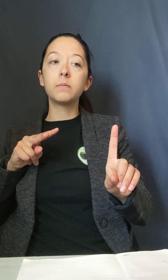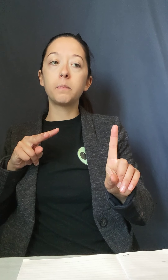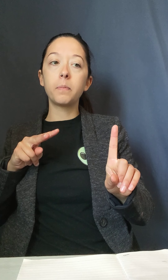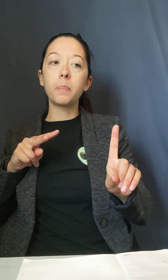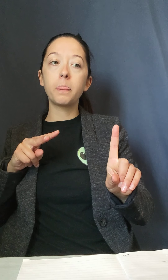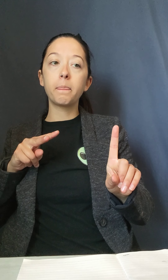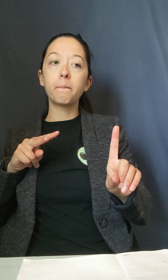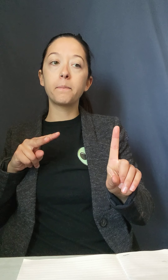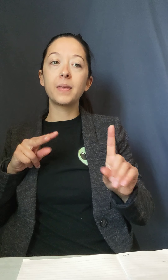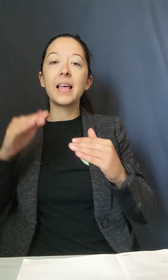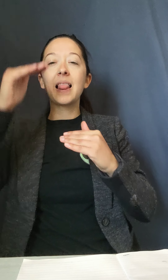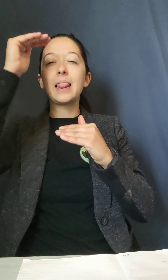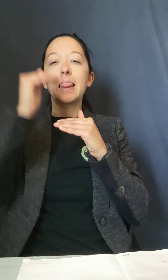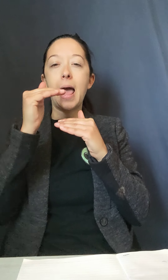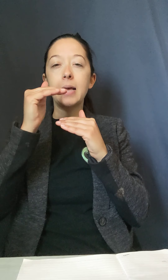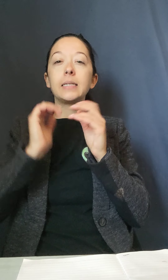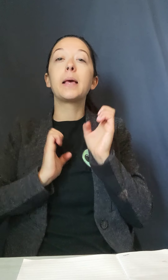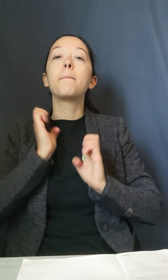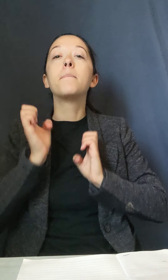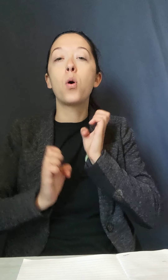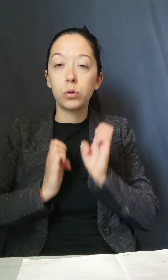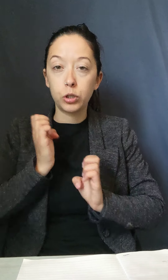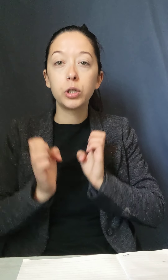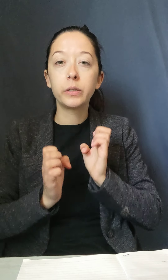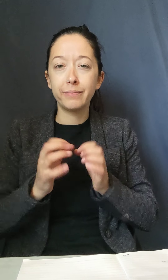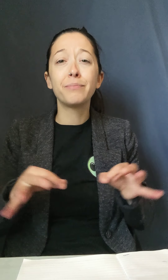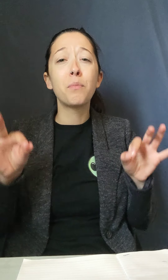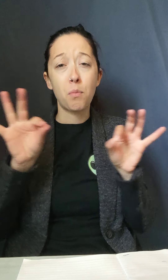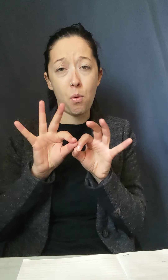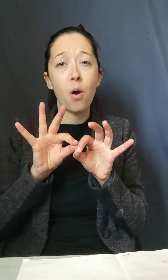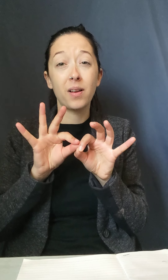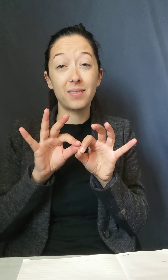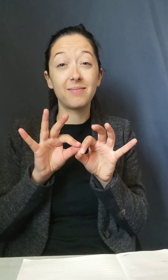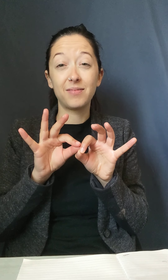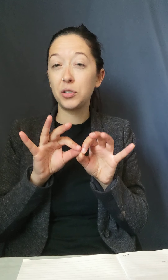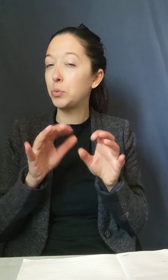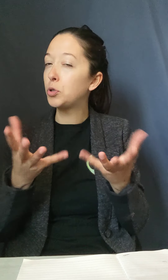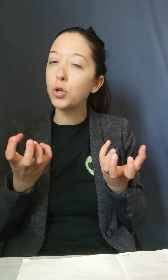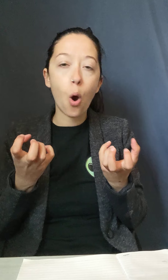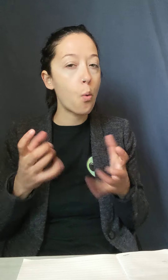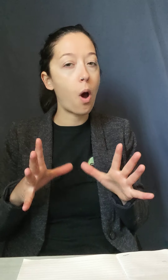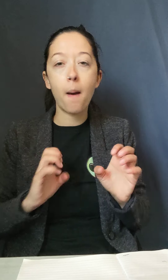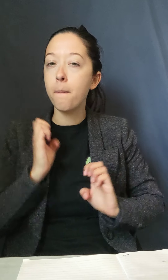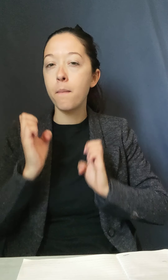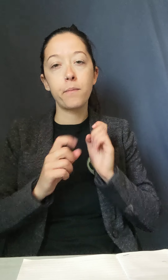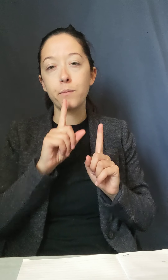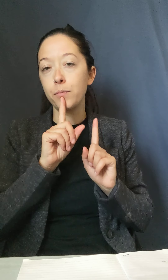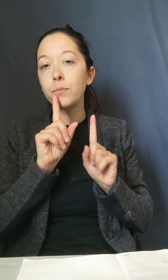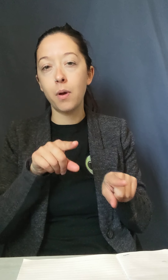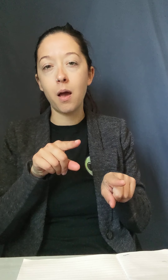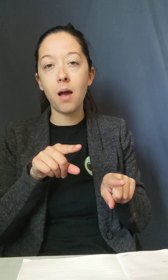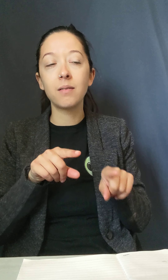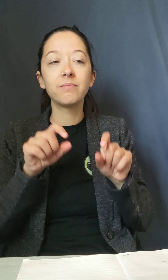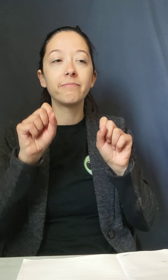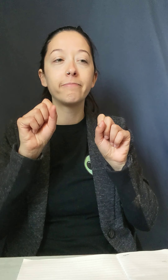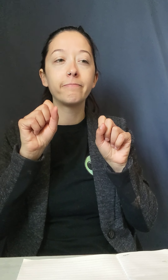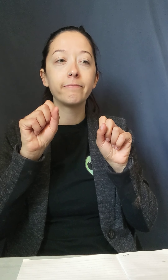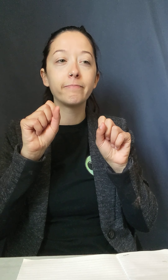emotional. You can detach. You can watch the movie. You can see things happening from a different perspective. It gives you more of a